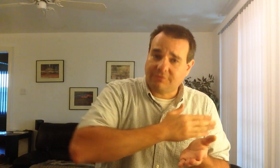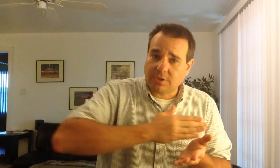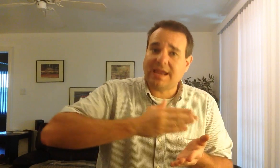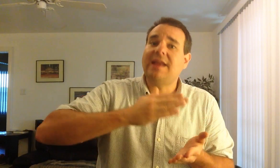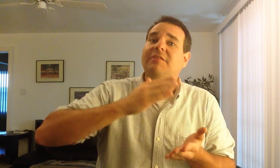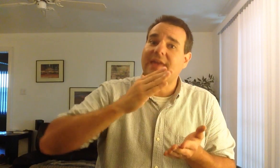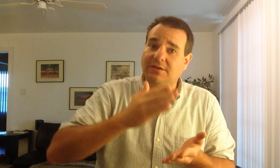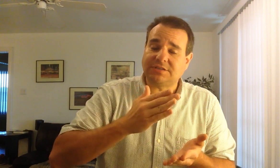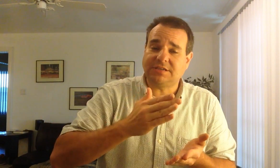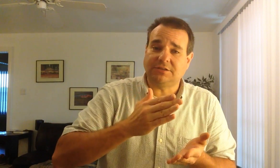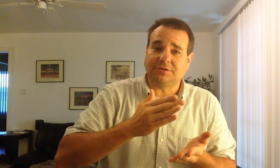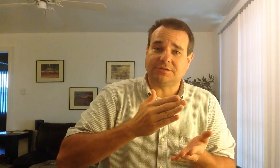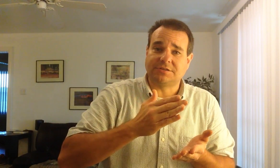48,000 kilohertz.